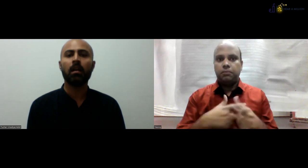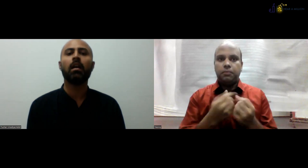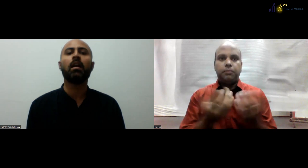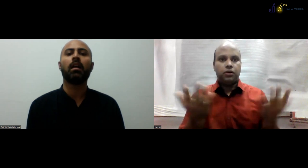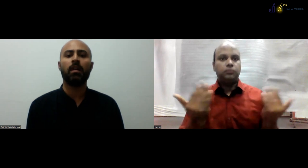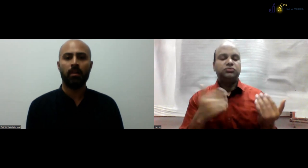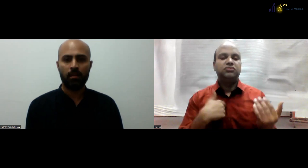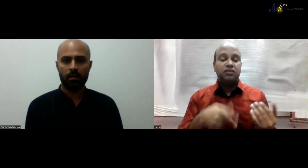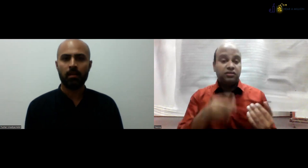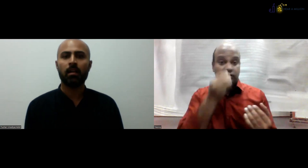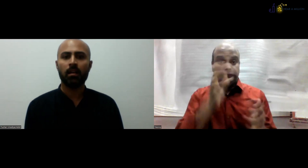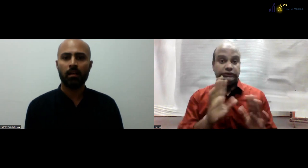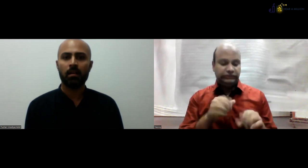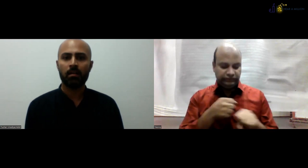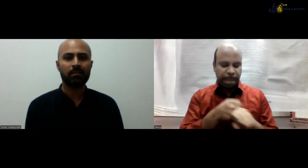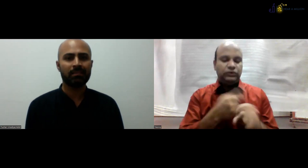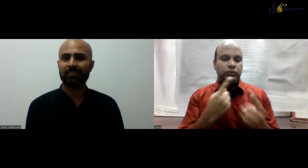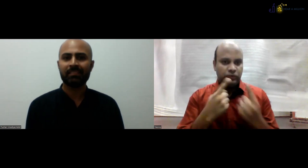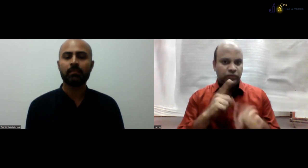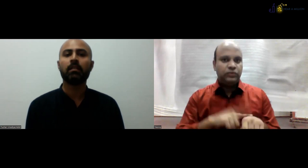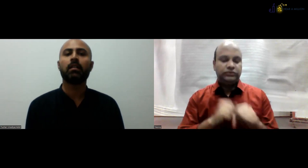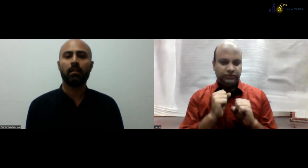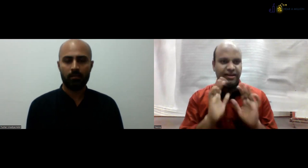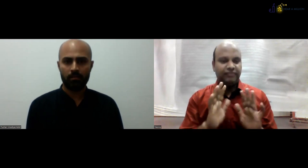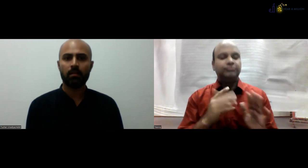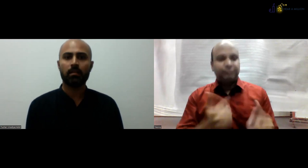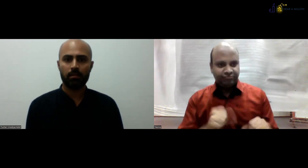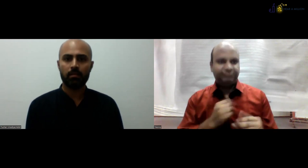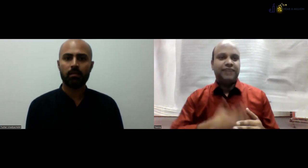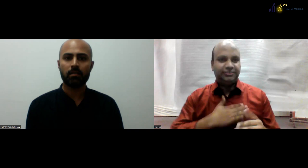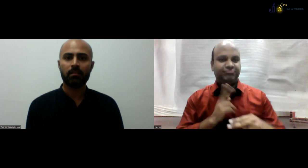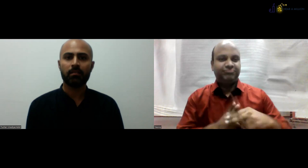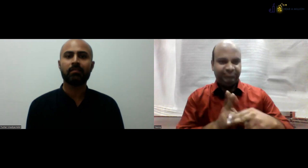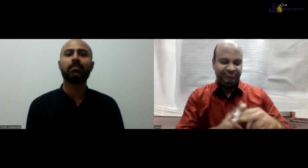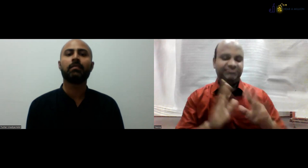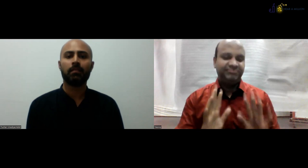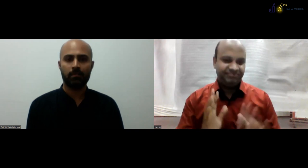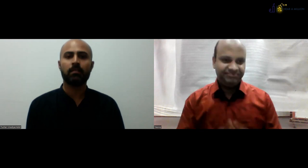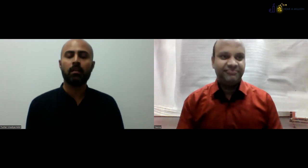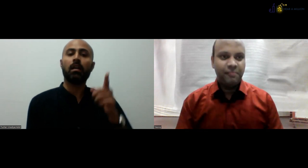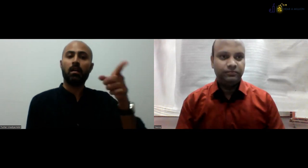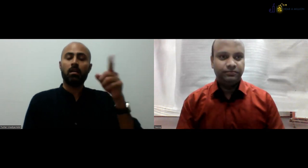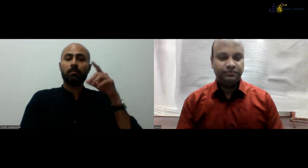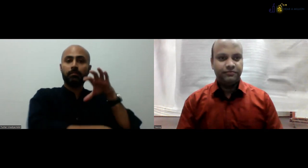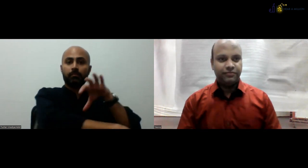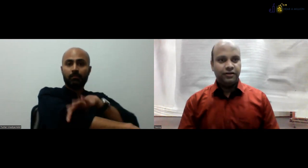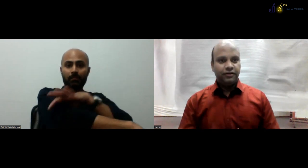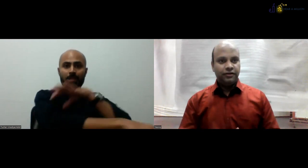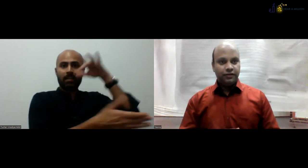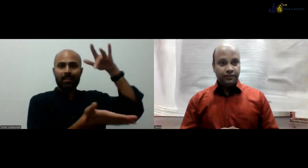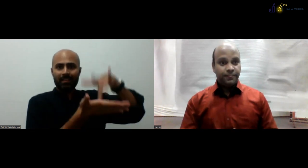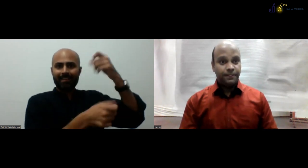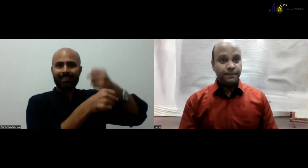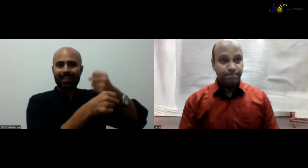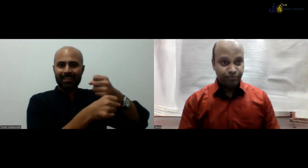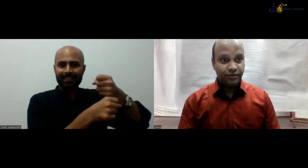the deaf people, deaf people as teaching to the student. But yeah, it's still difficult. Some people are still reluctant to win.